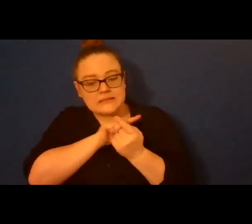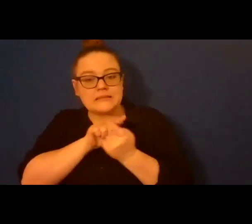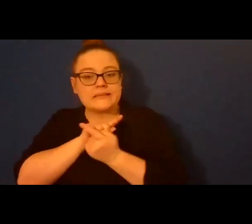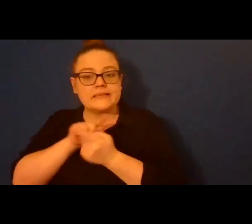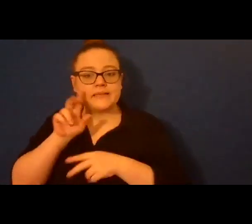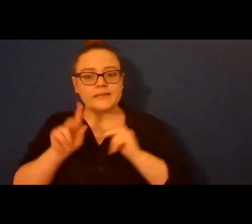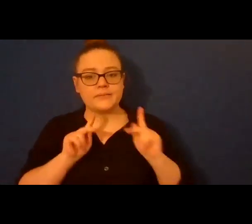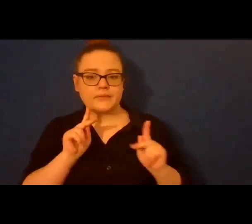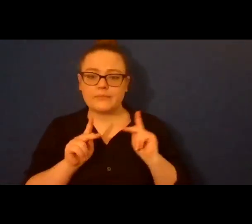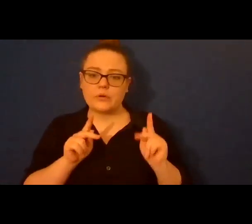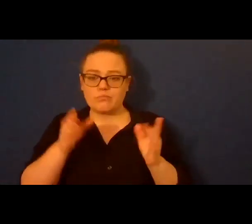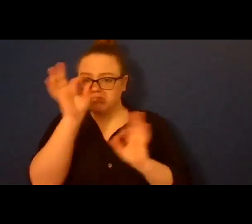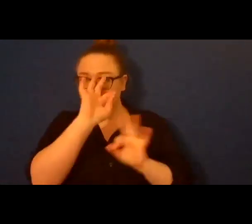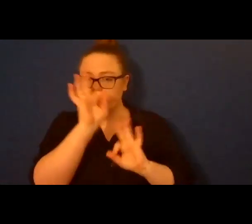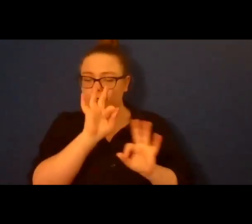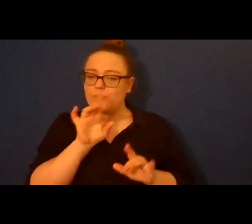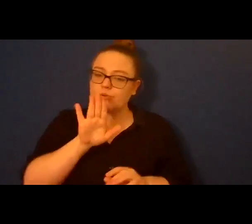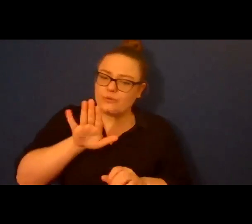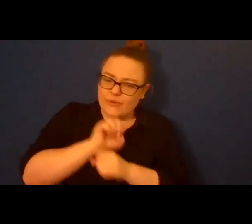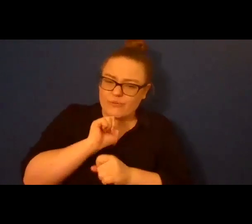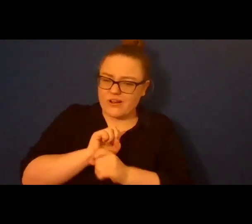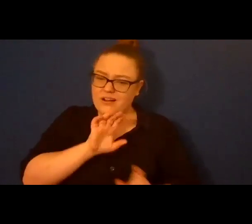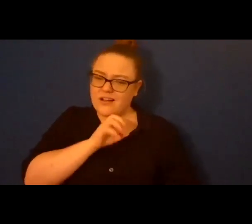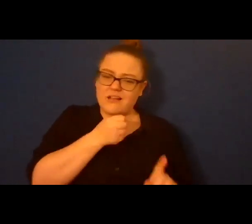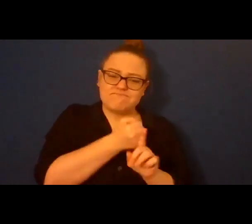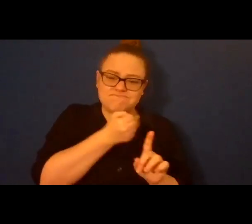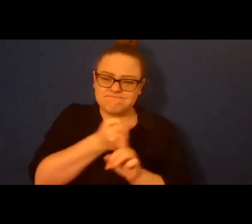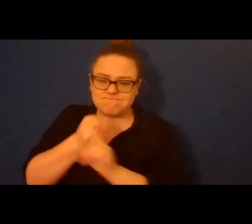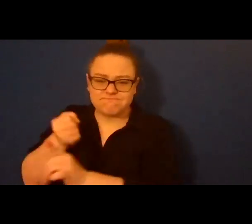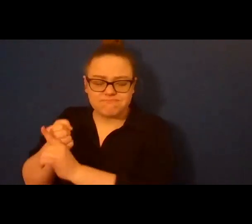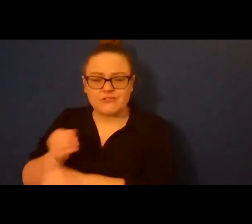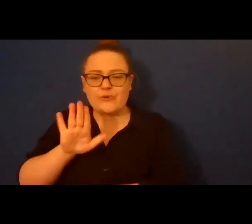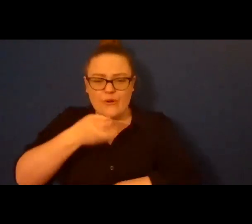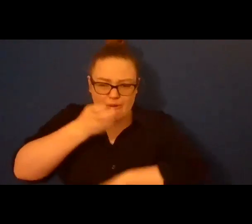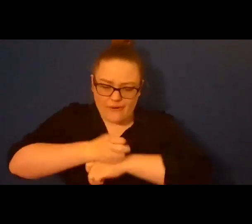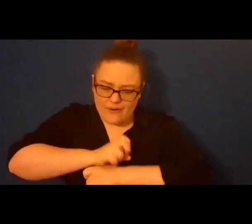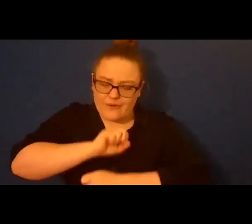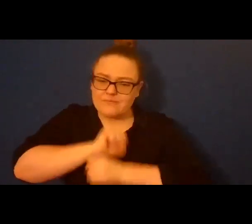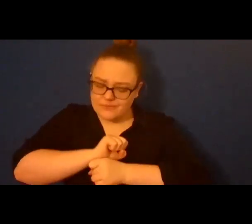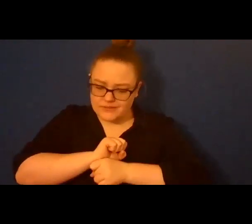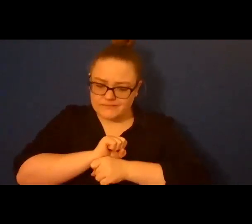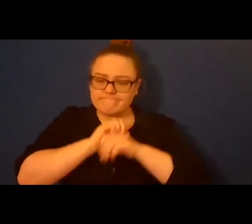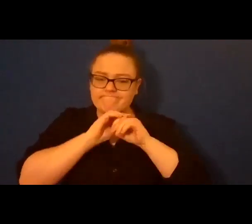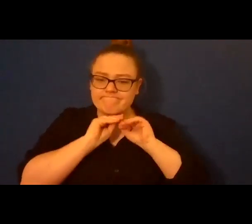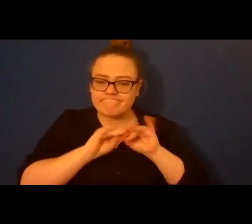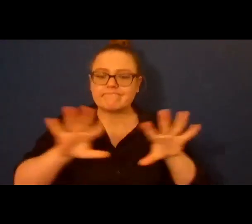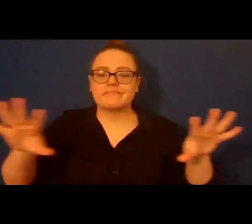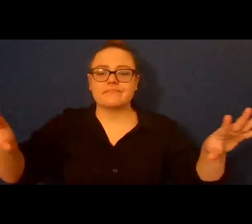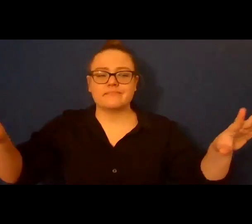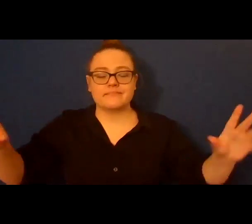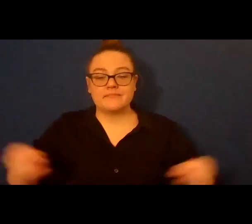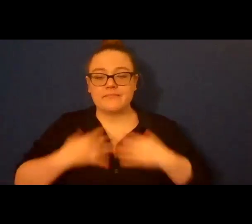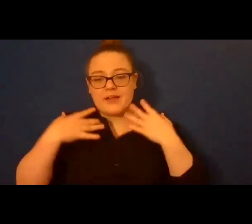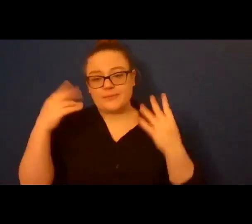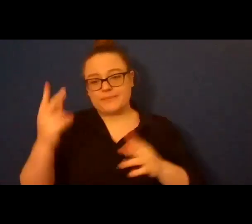And that's the coolest thing, that your stewardship has carried these words and these voices to so many